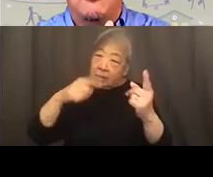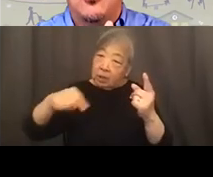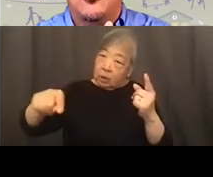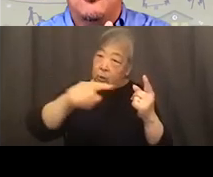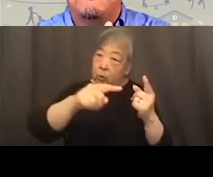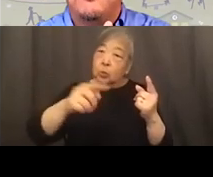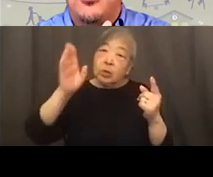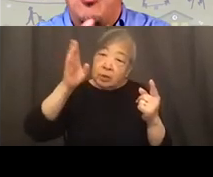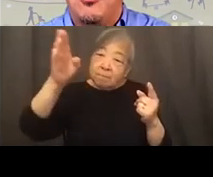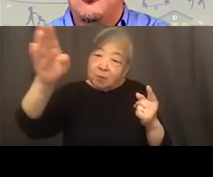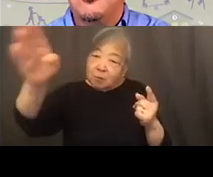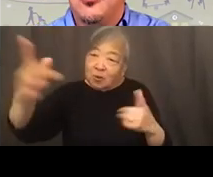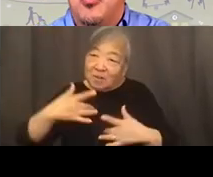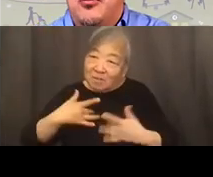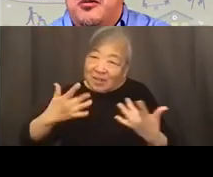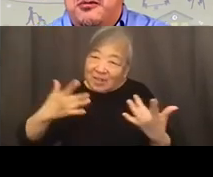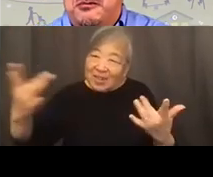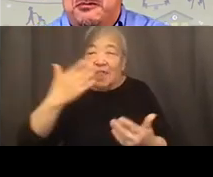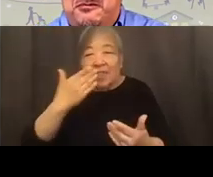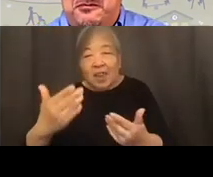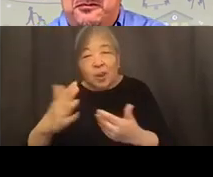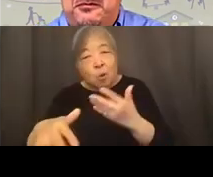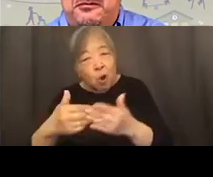in the future thank you all so much